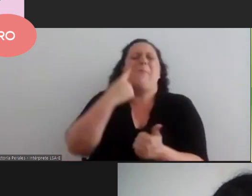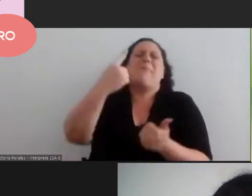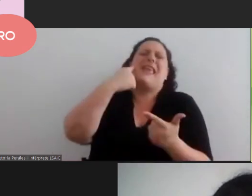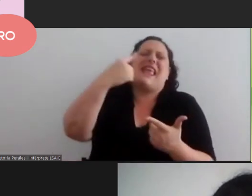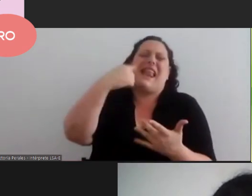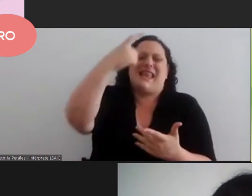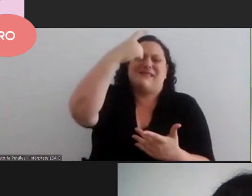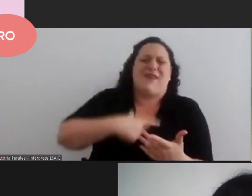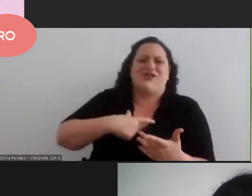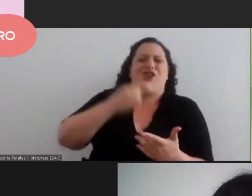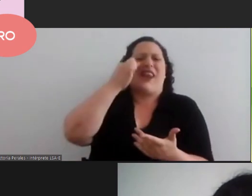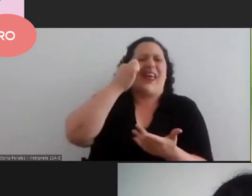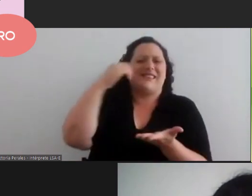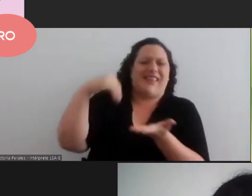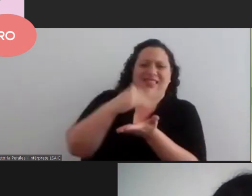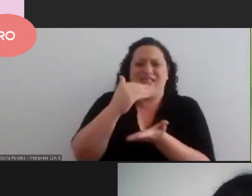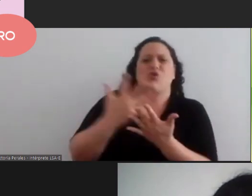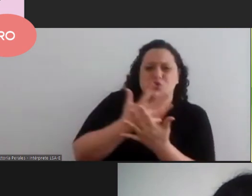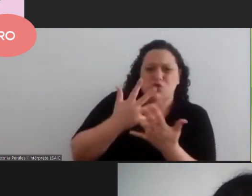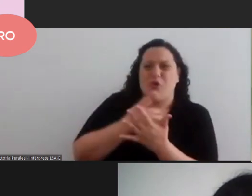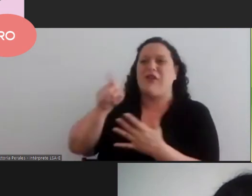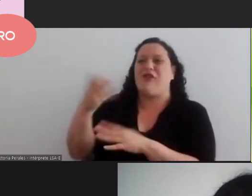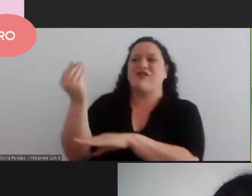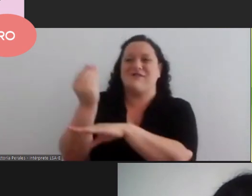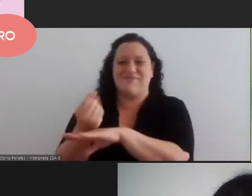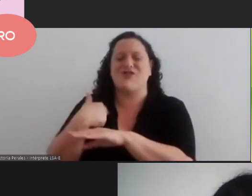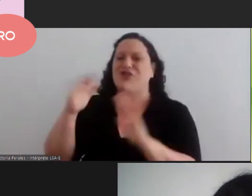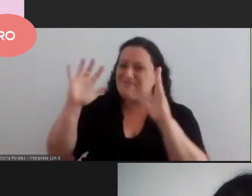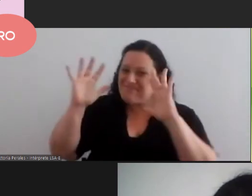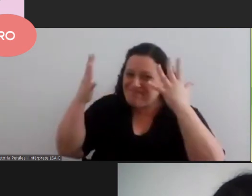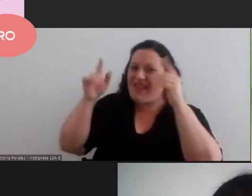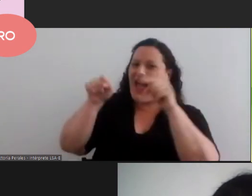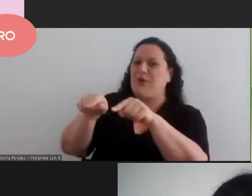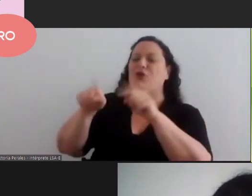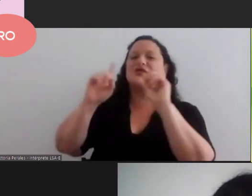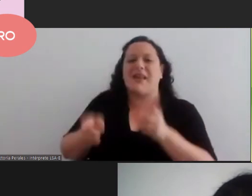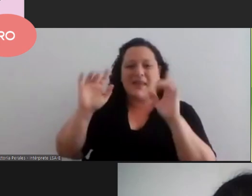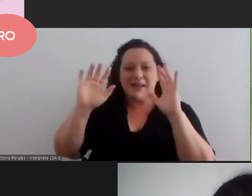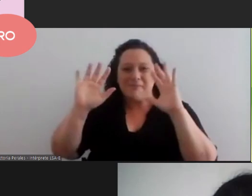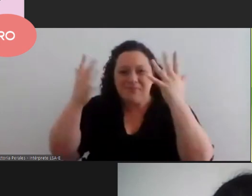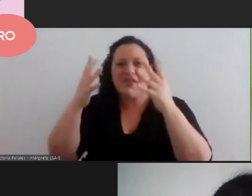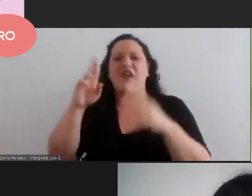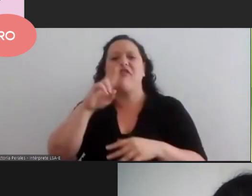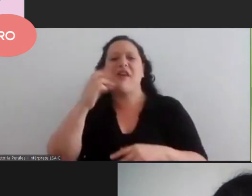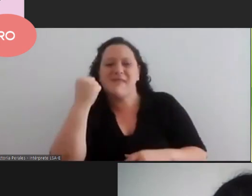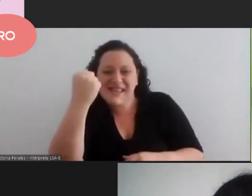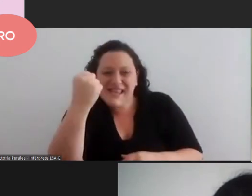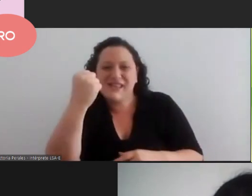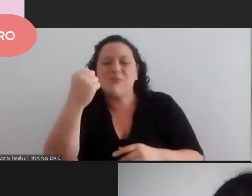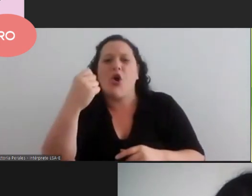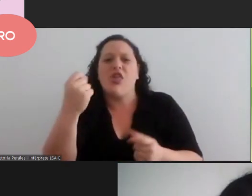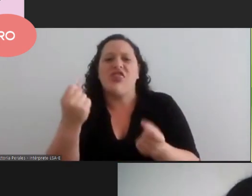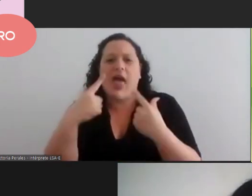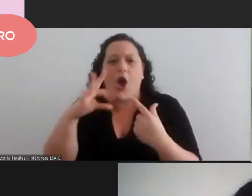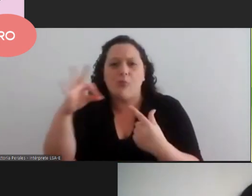your voice your gaze and your work i celebrate this feminism that allows us to see each